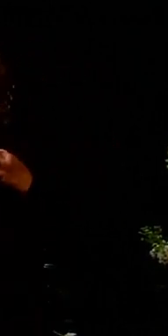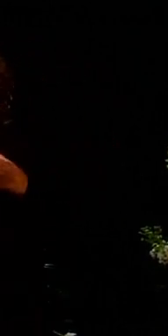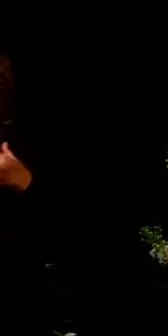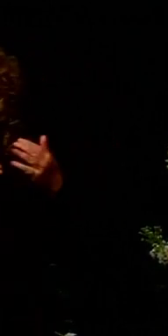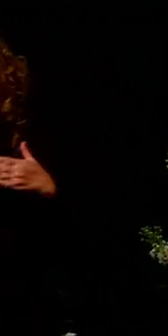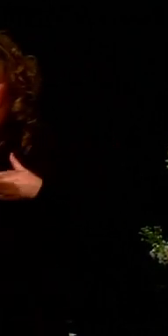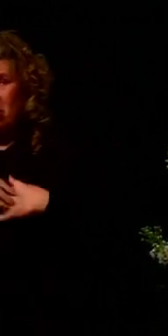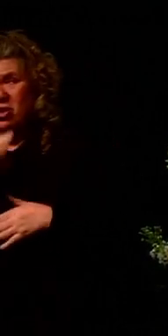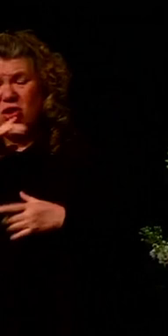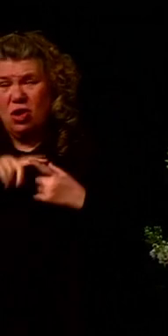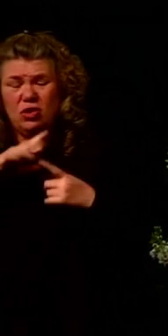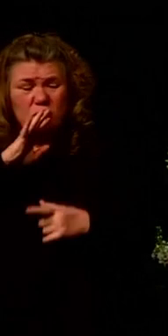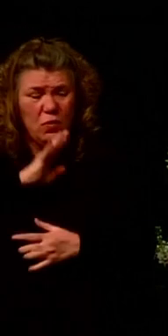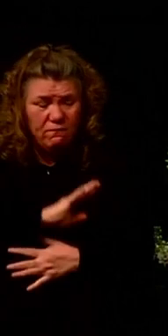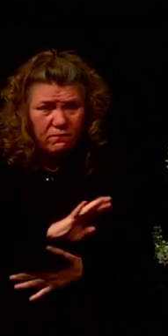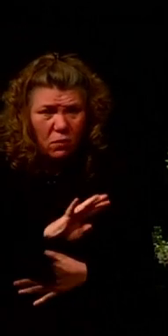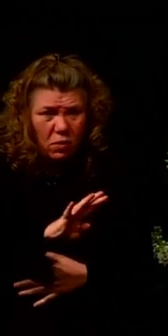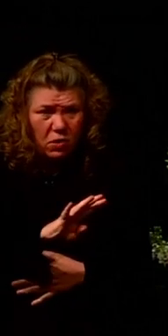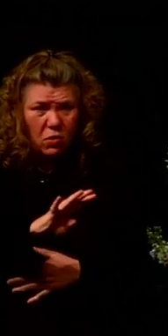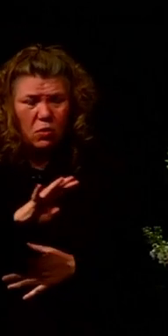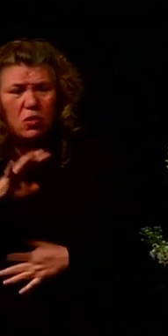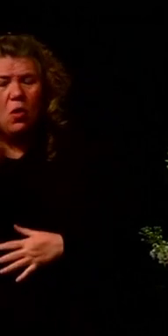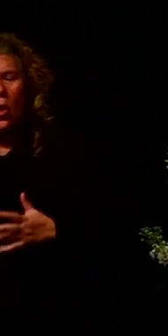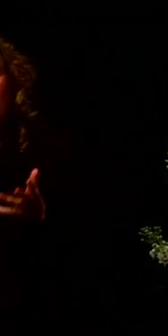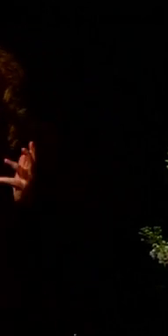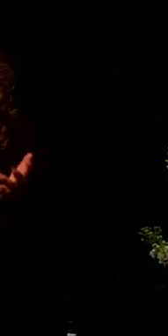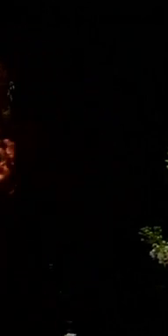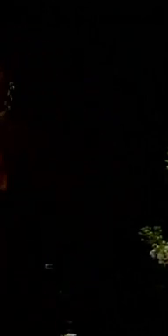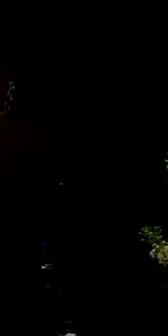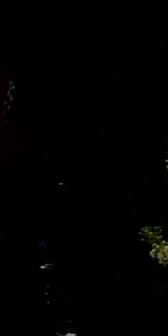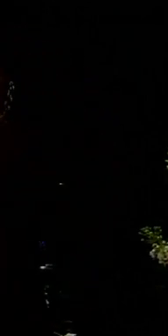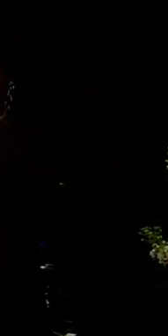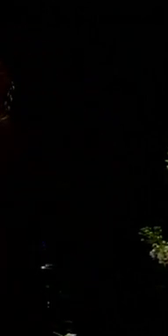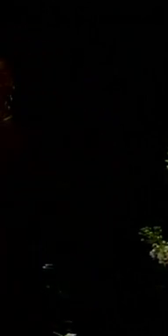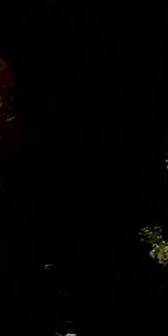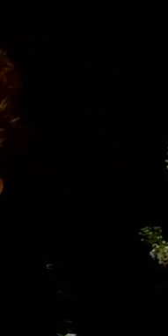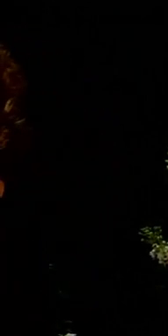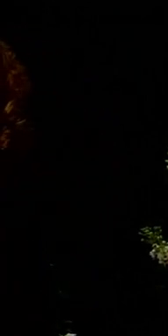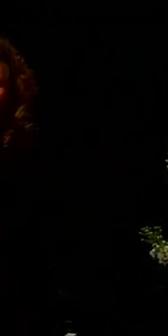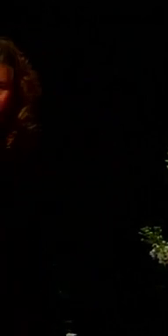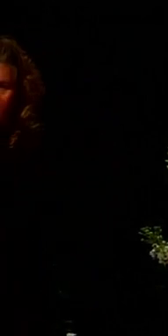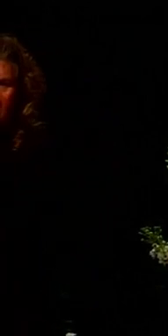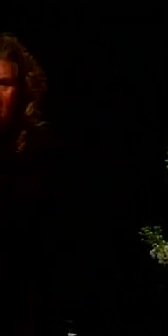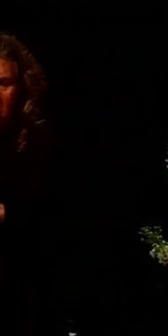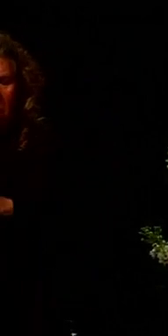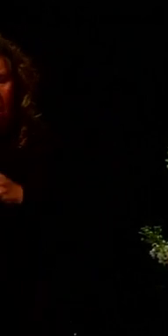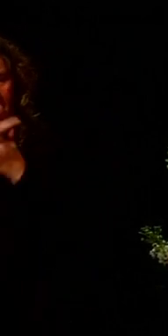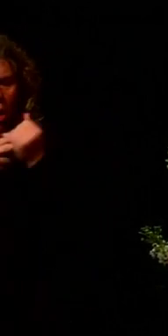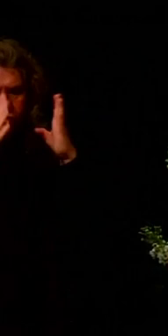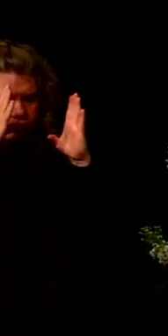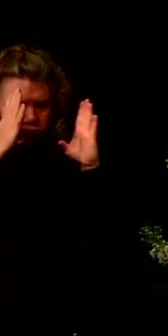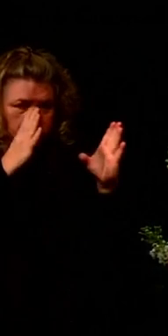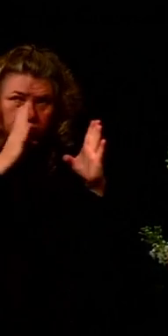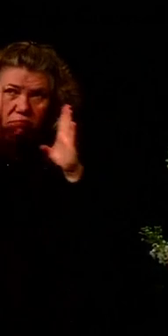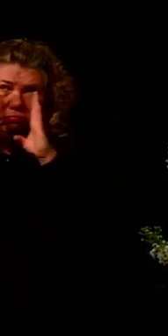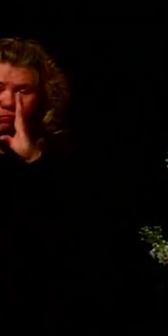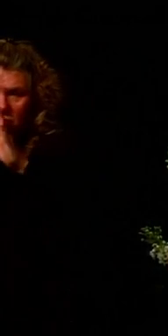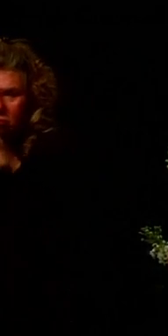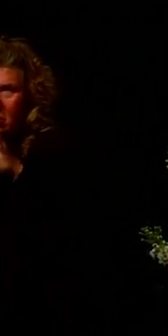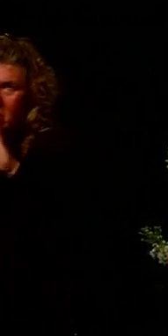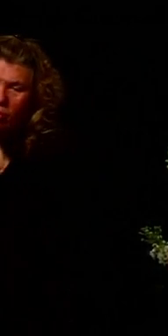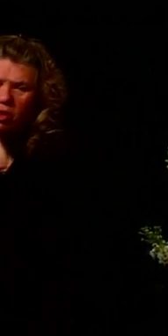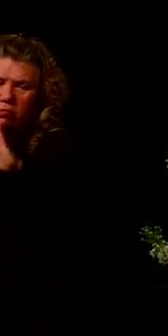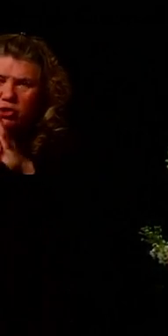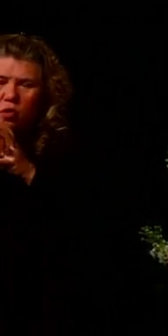matter if he was talking to a four-year-old or engaging with a prominent colleague. They both got his undivided attention with him